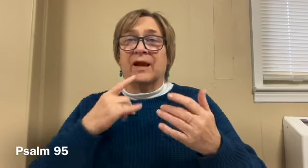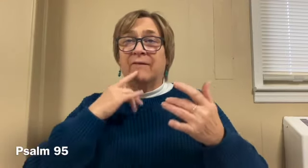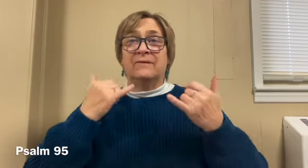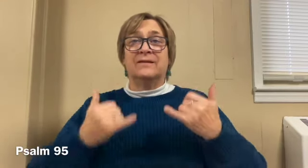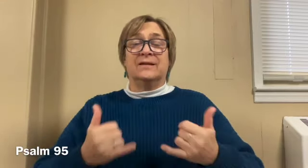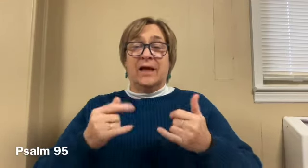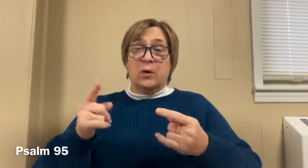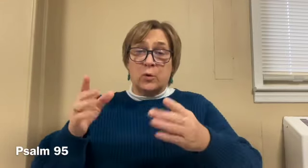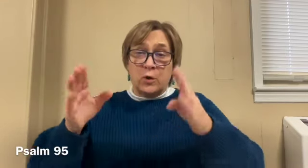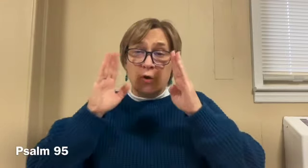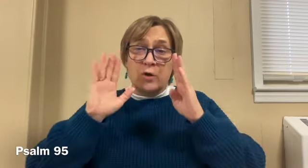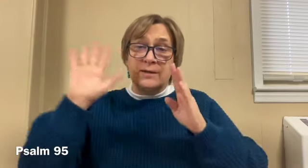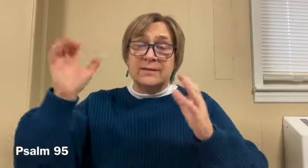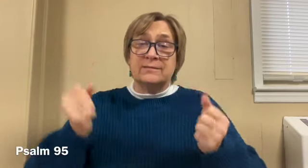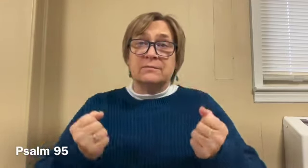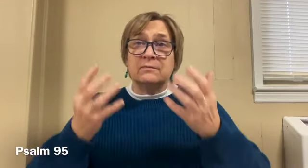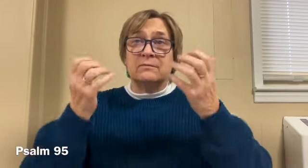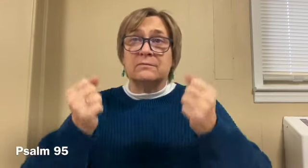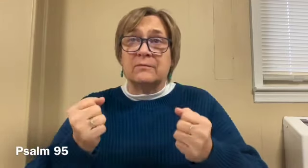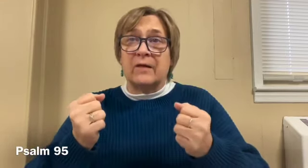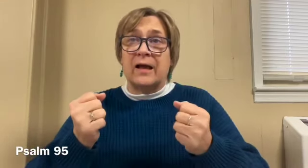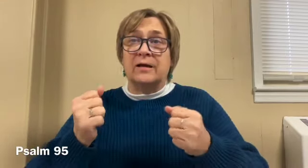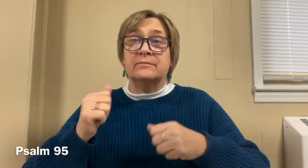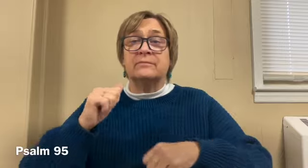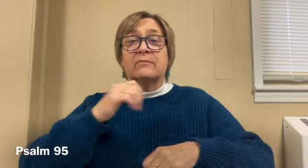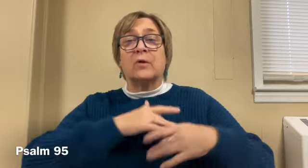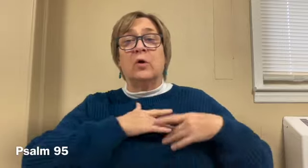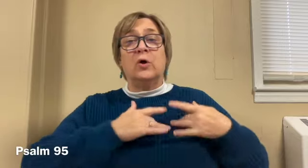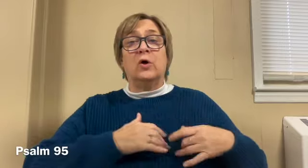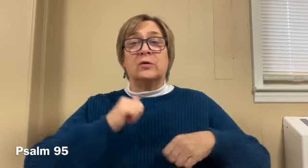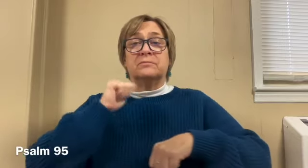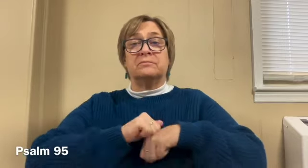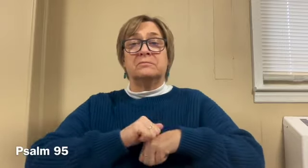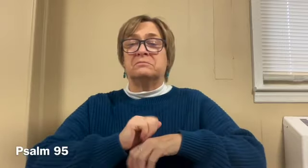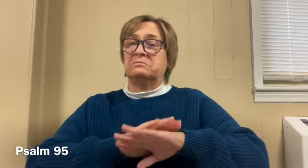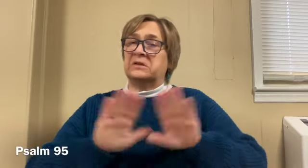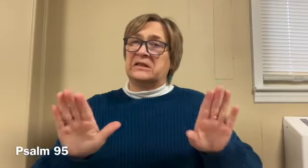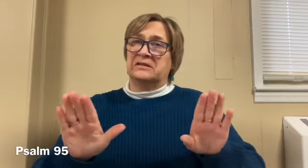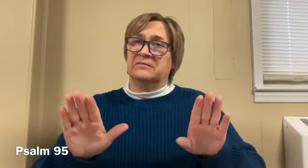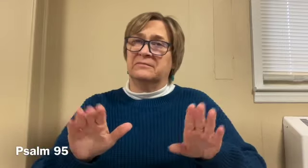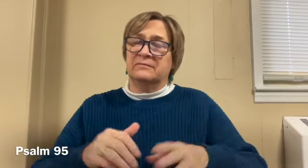if today you hear his voice harden not your hearts